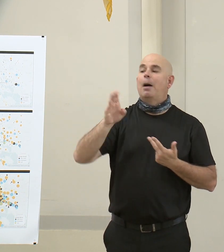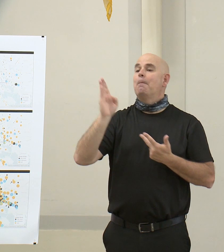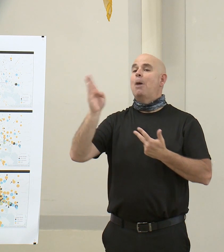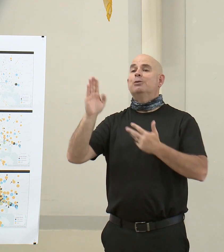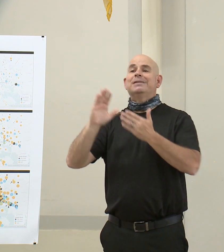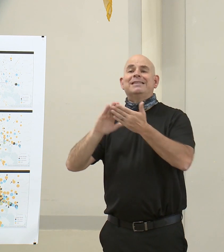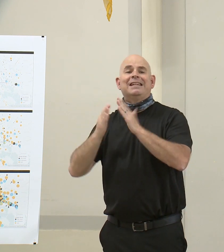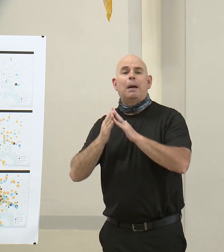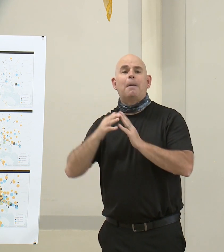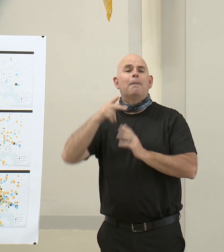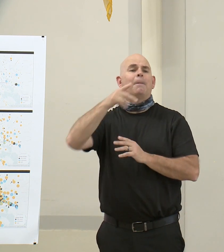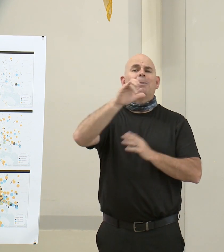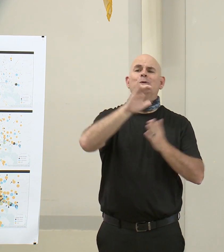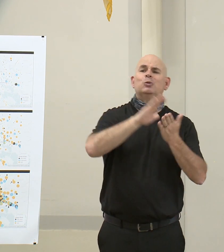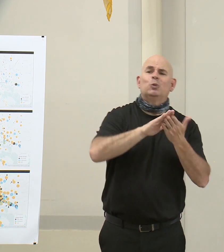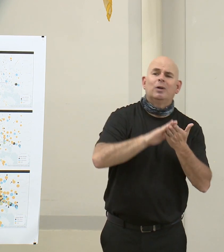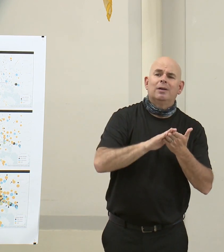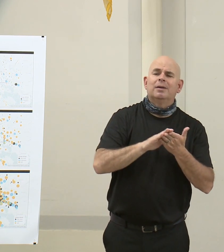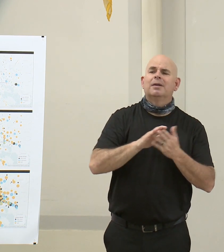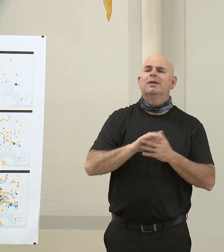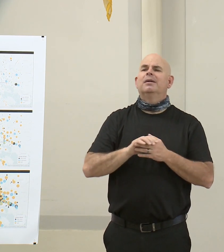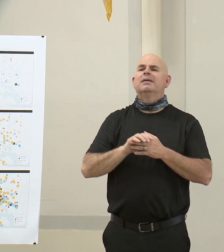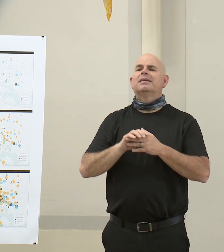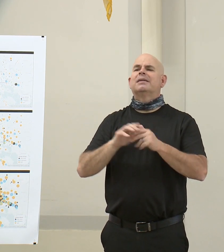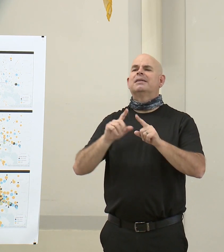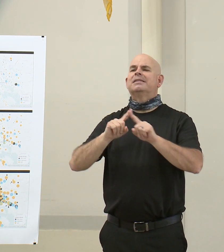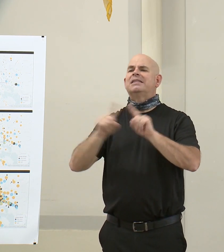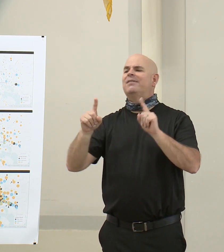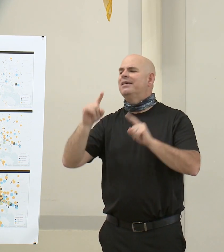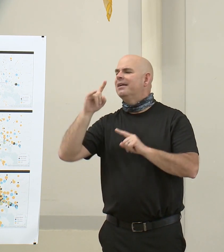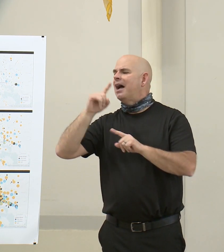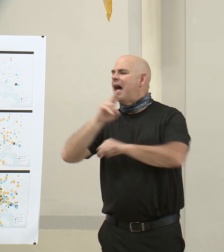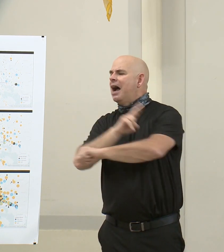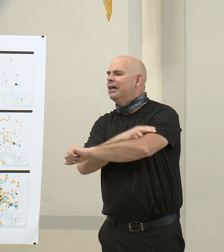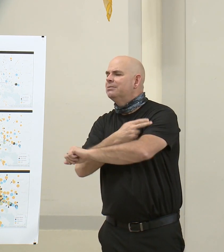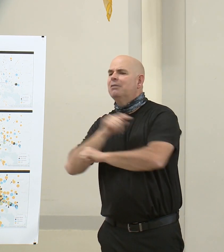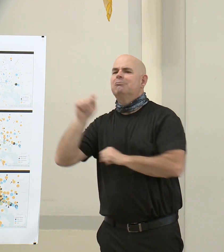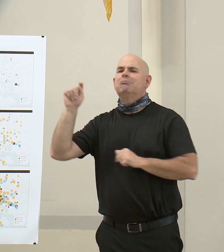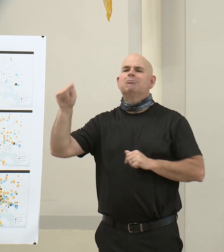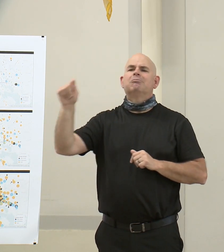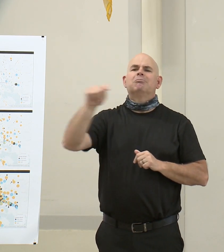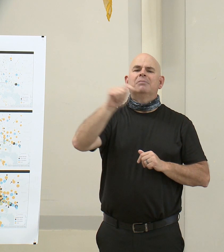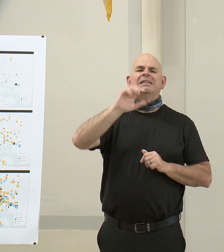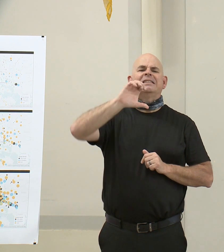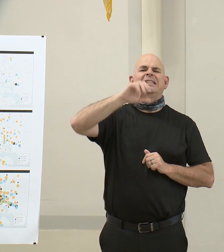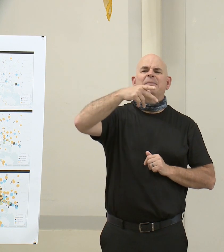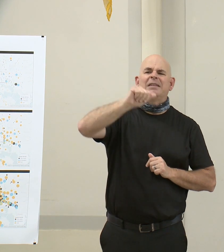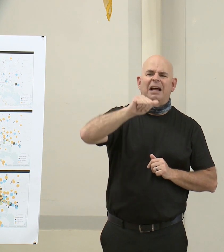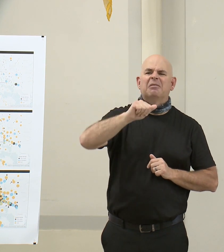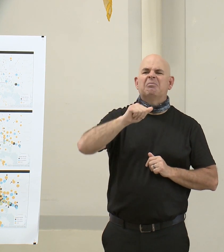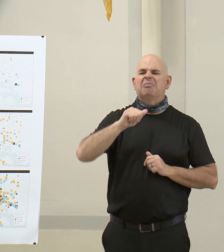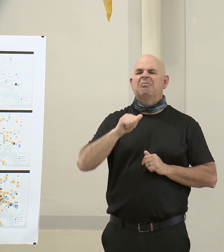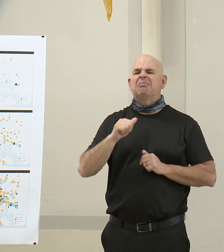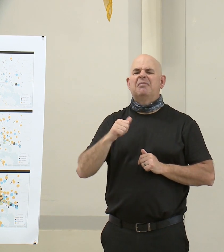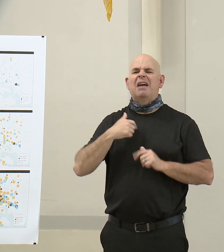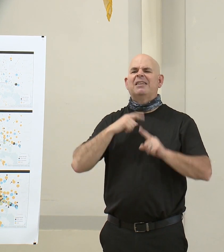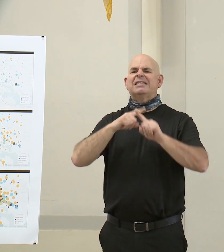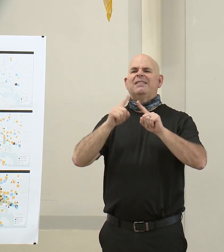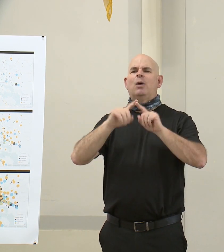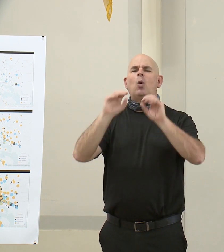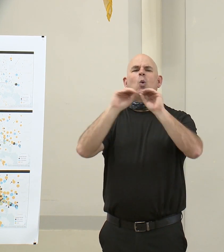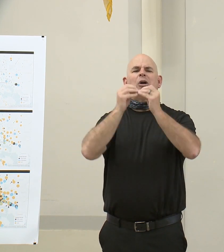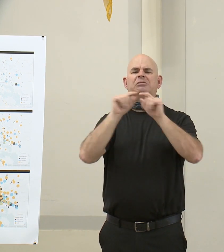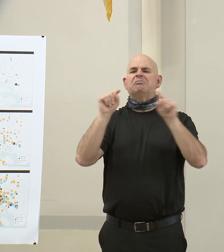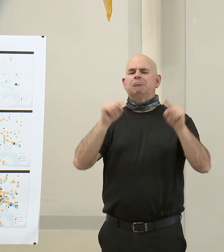Johns Hopkins Children's Hospital, and the Maryland SPCA, to name a few. As COVID-19 has impacted our community,